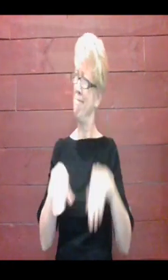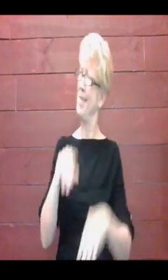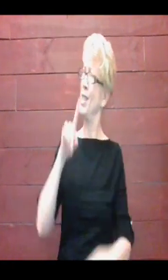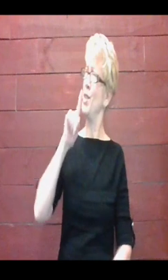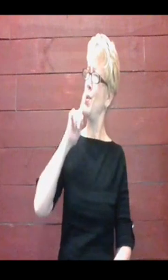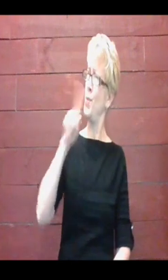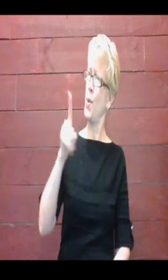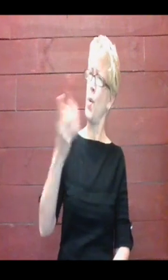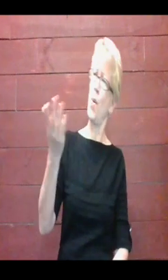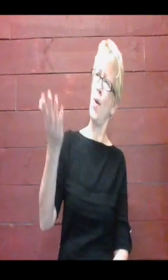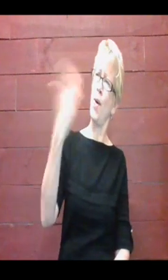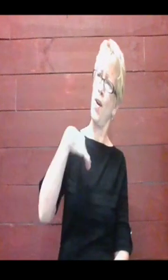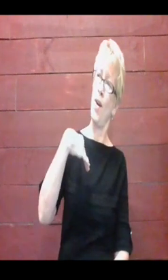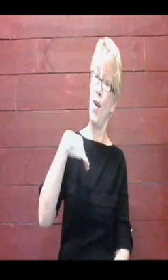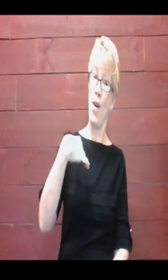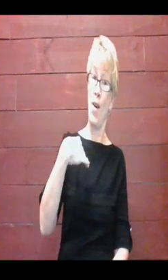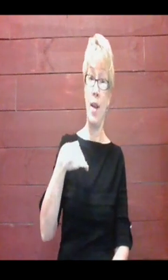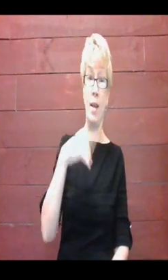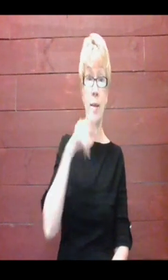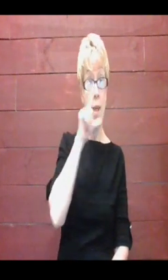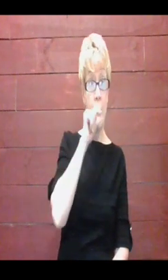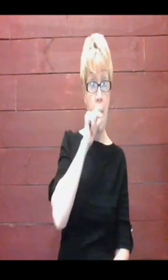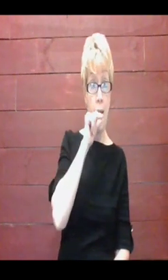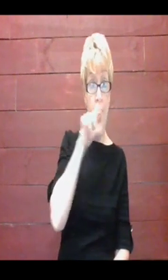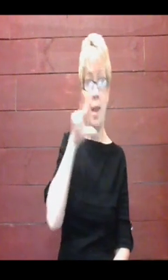Henny Penny and Ducky Lucky.